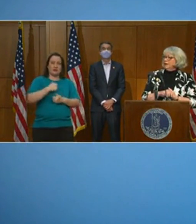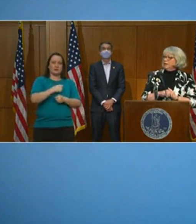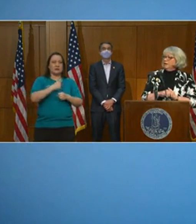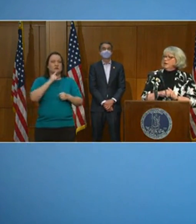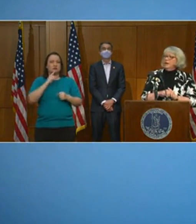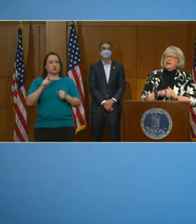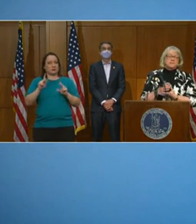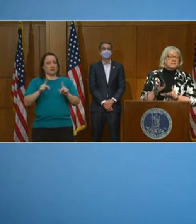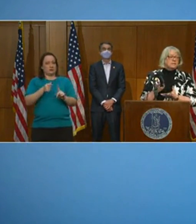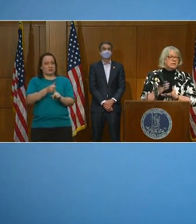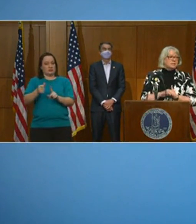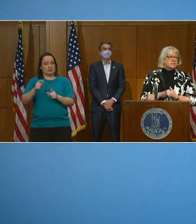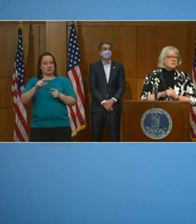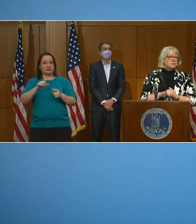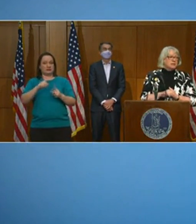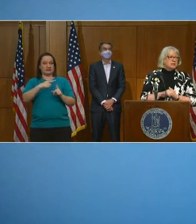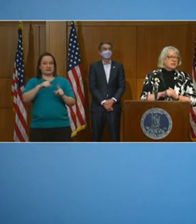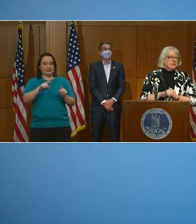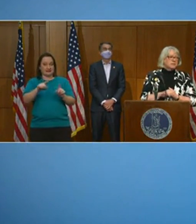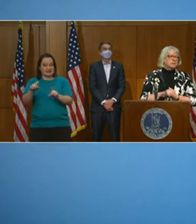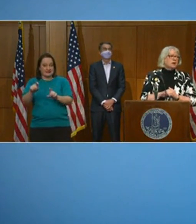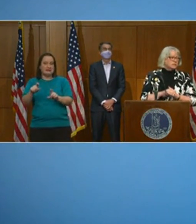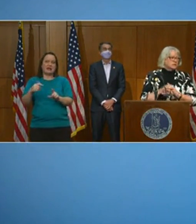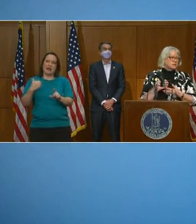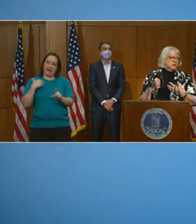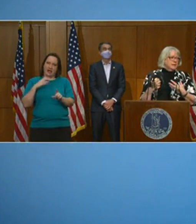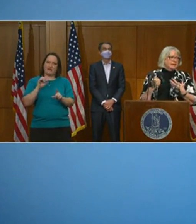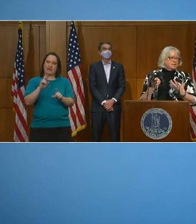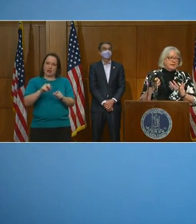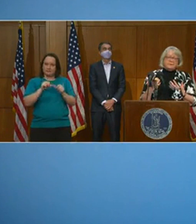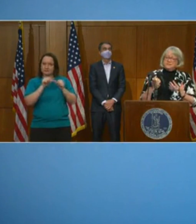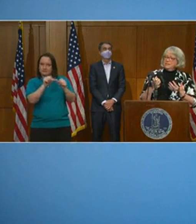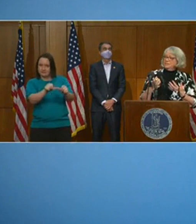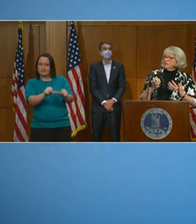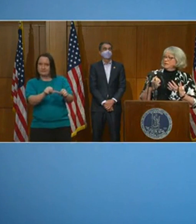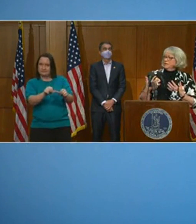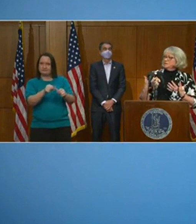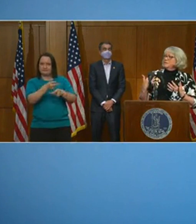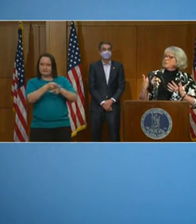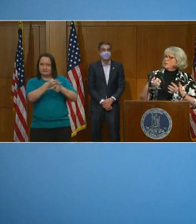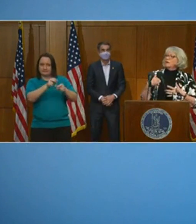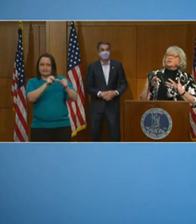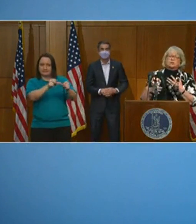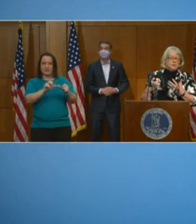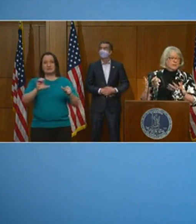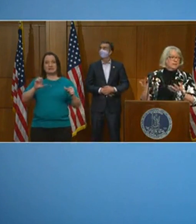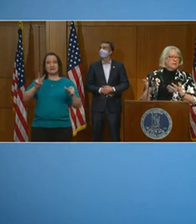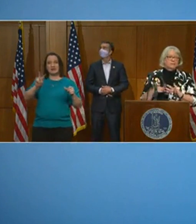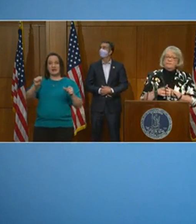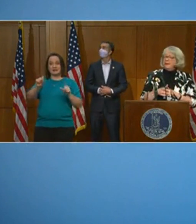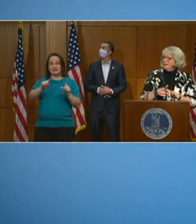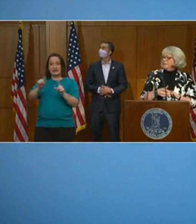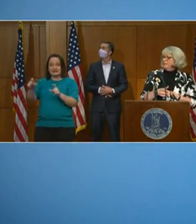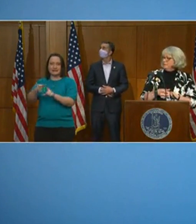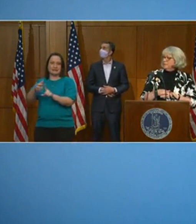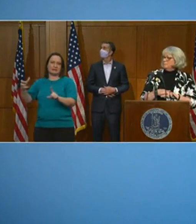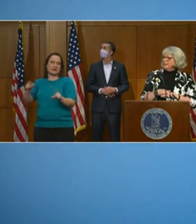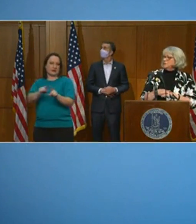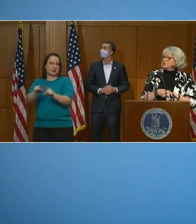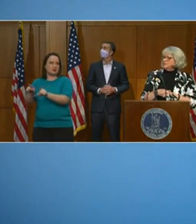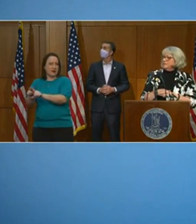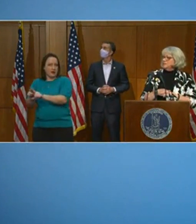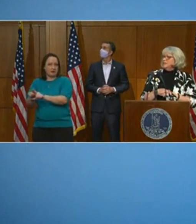clinical care. And CVS through their minute clinics has also expanded significantly so that we are sure we can meet every